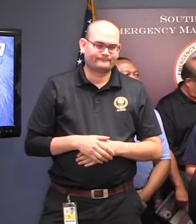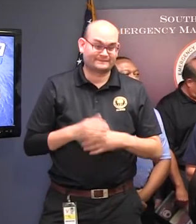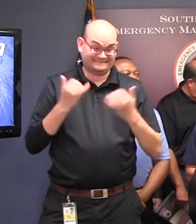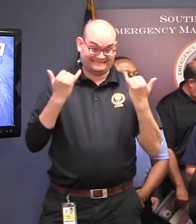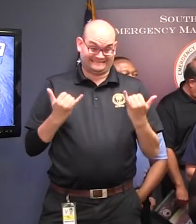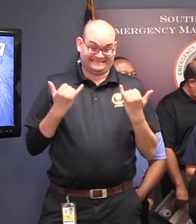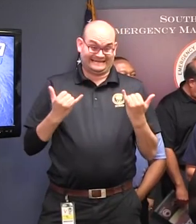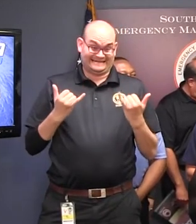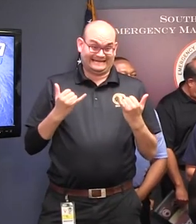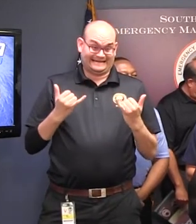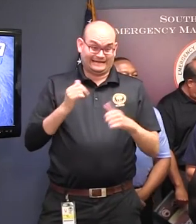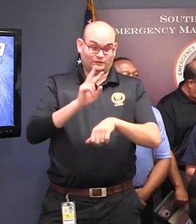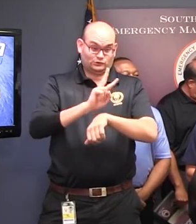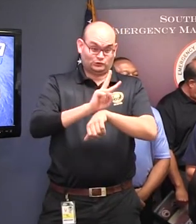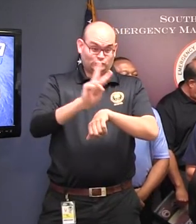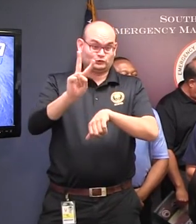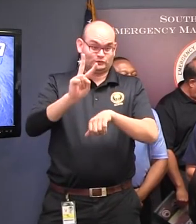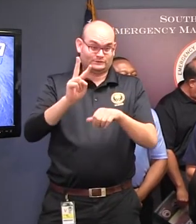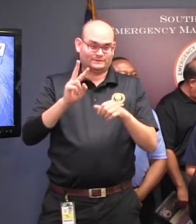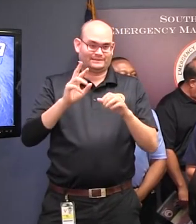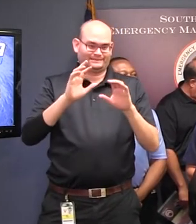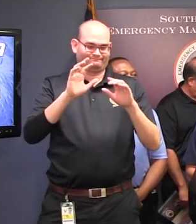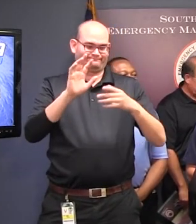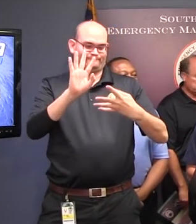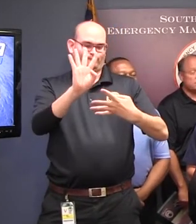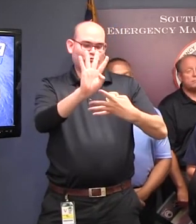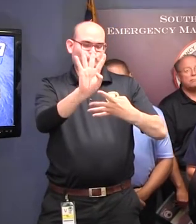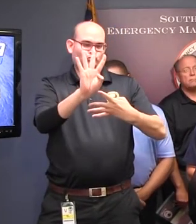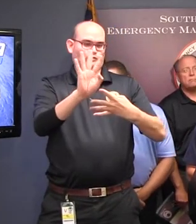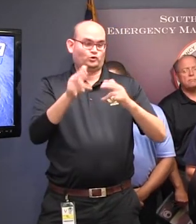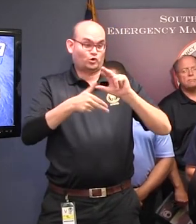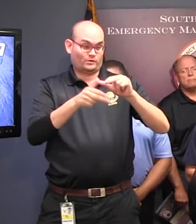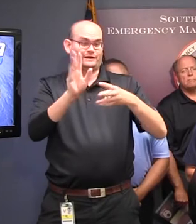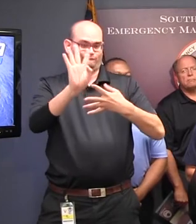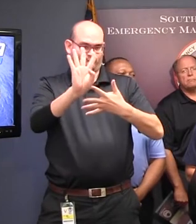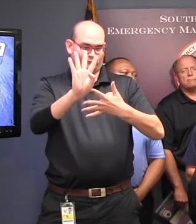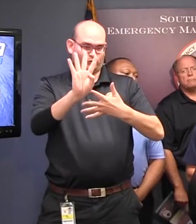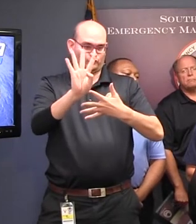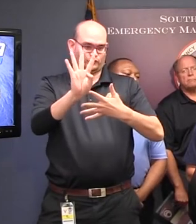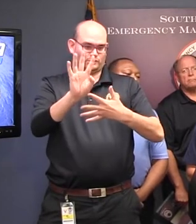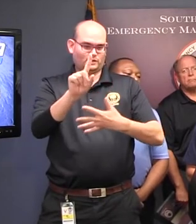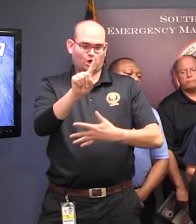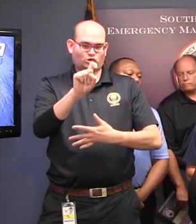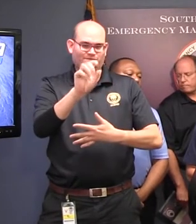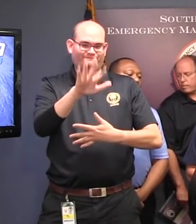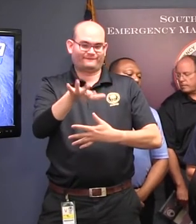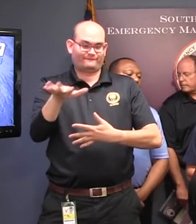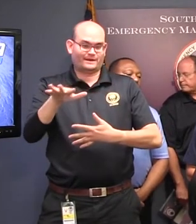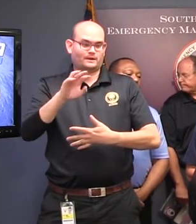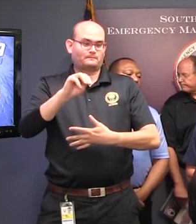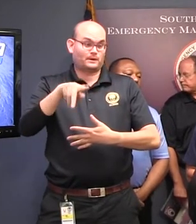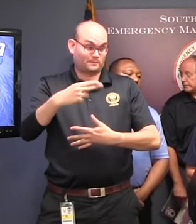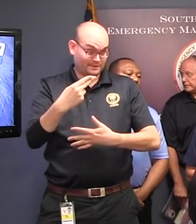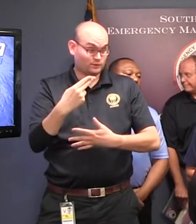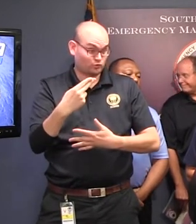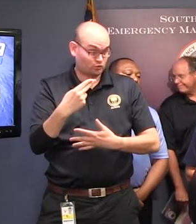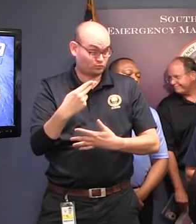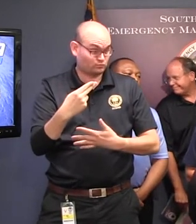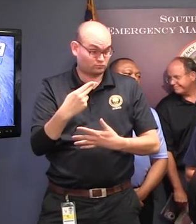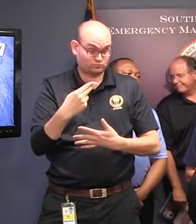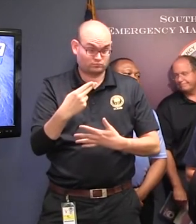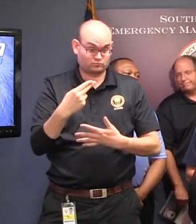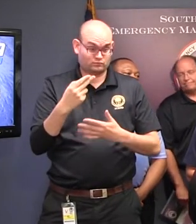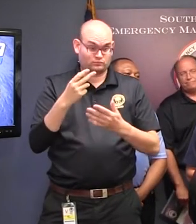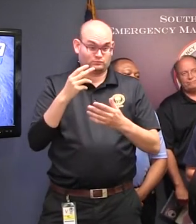2 o'clock, it's still a Category 4 hurricane with wind speeds of 155 miles per hour. And it's currently passing between the Central